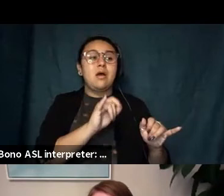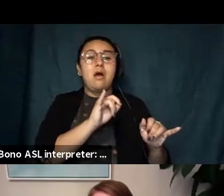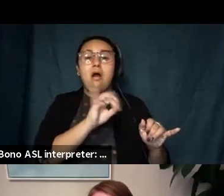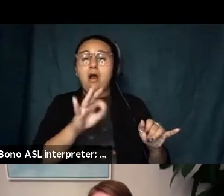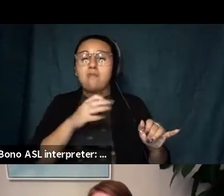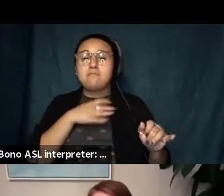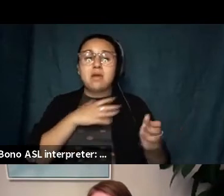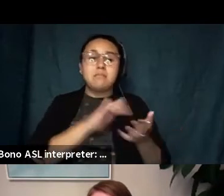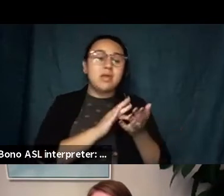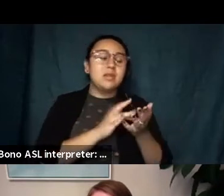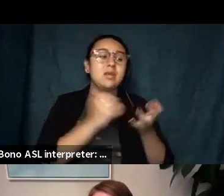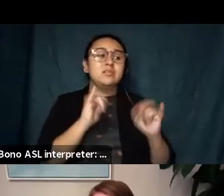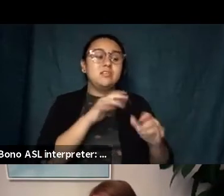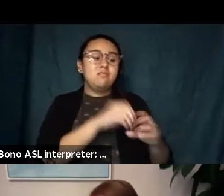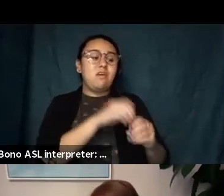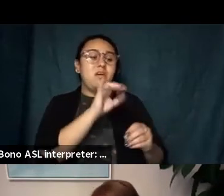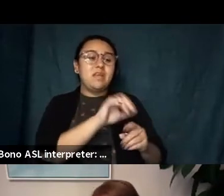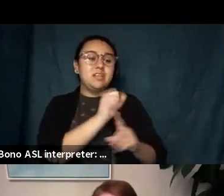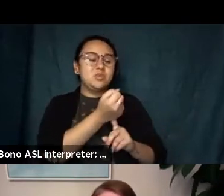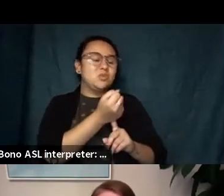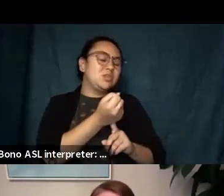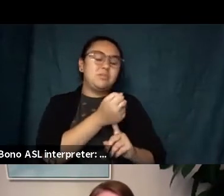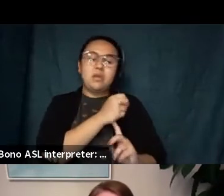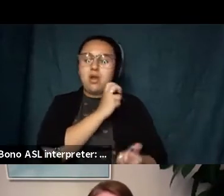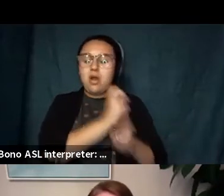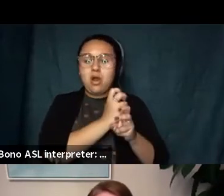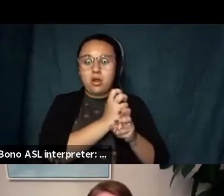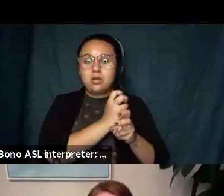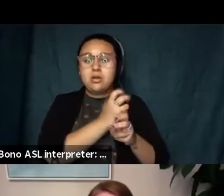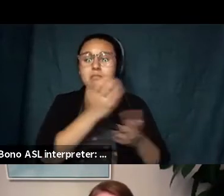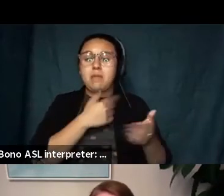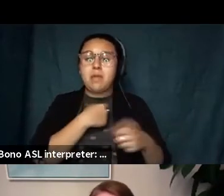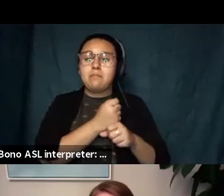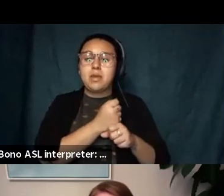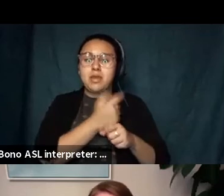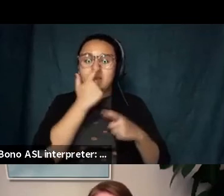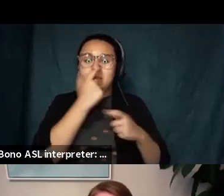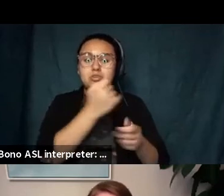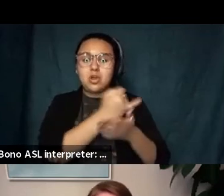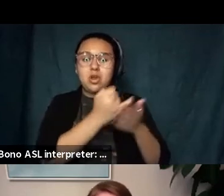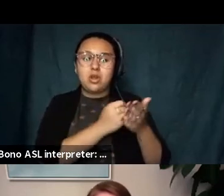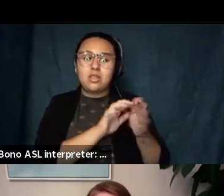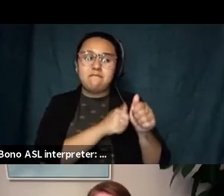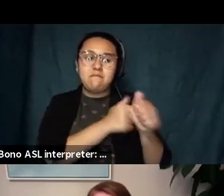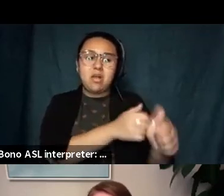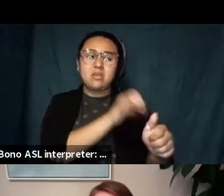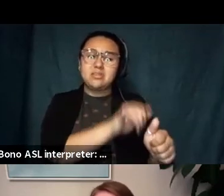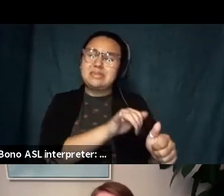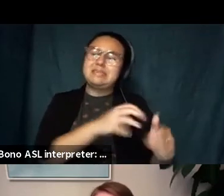harder for me to like pin down i mean i think you could maybe create some interesting art that sort of like tracks that but you know